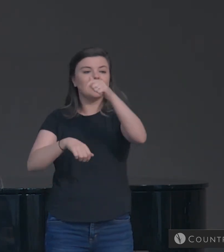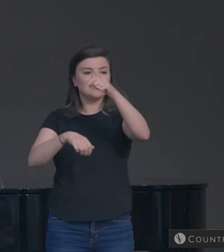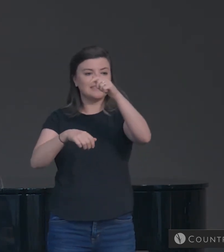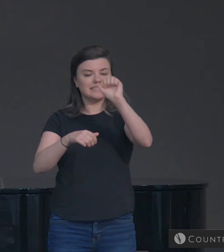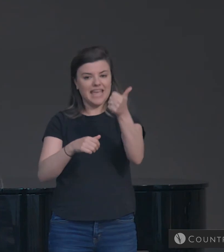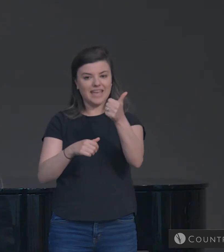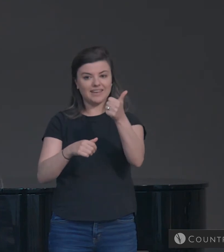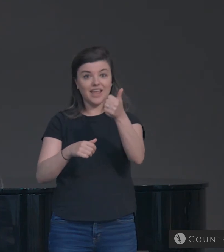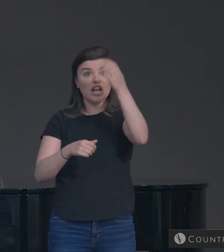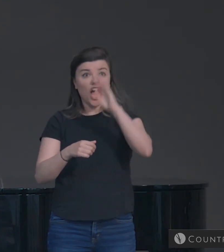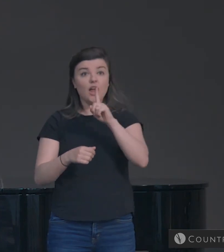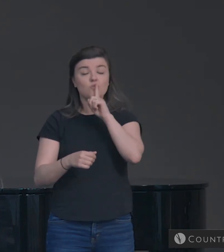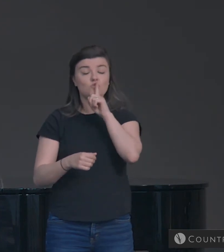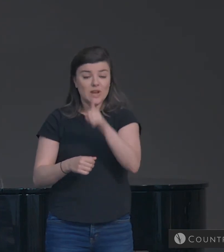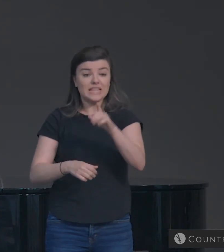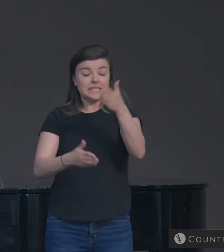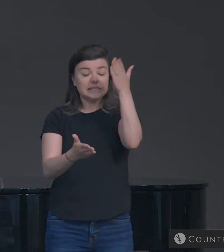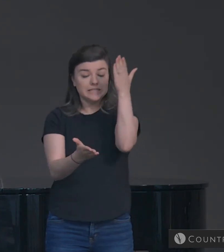time.